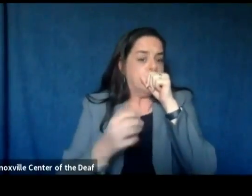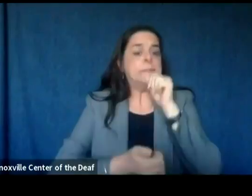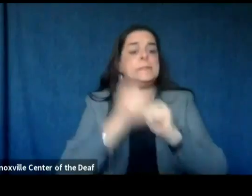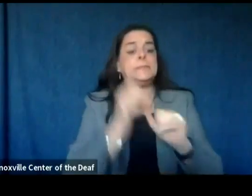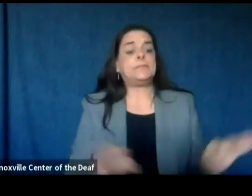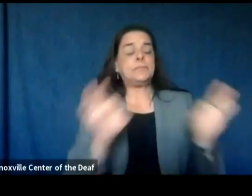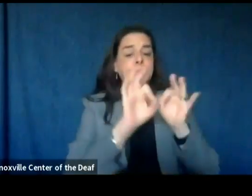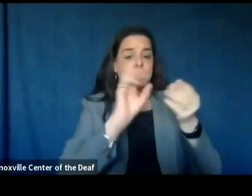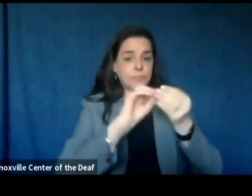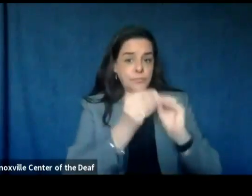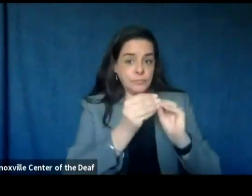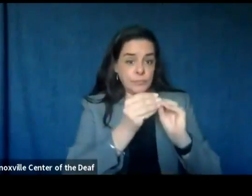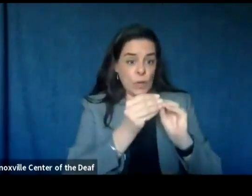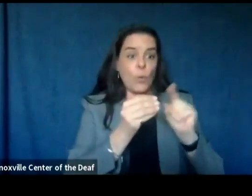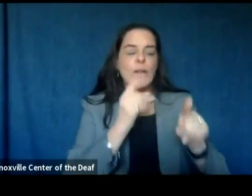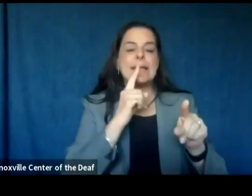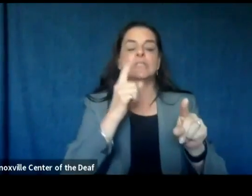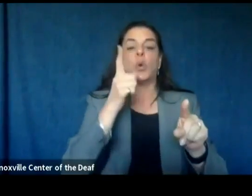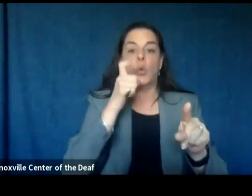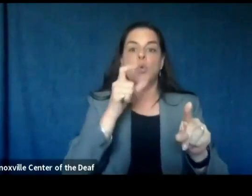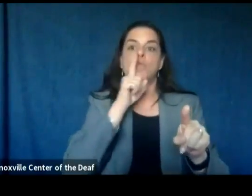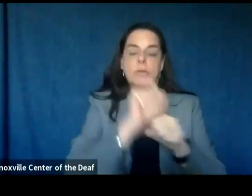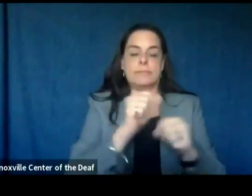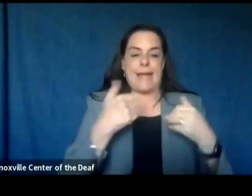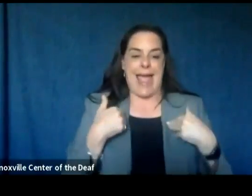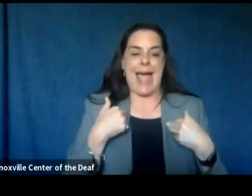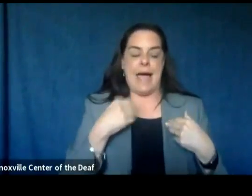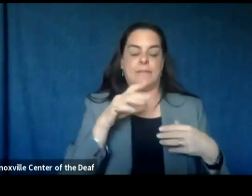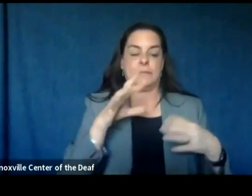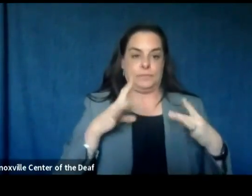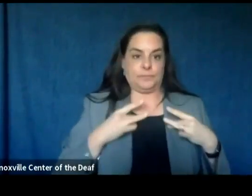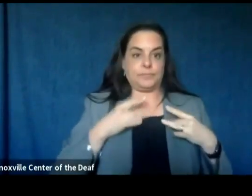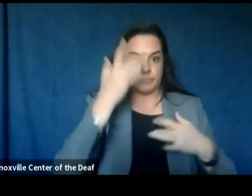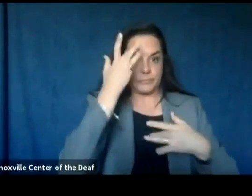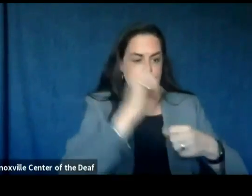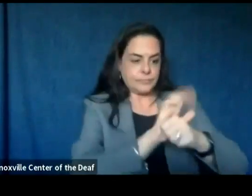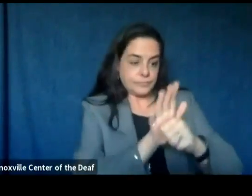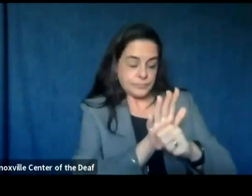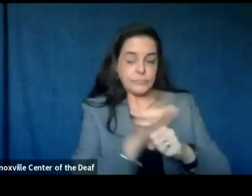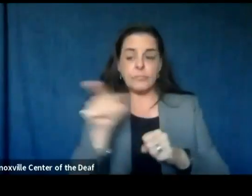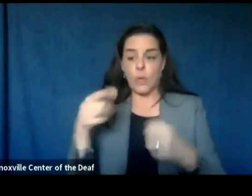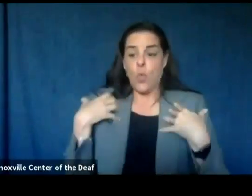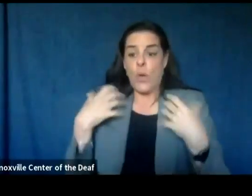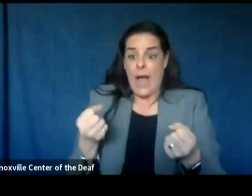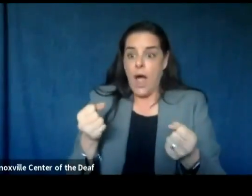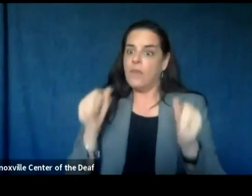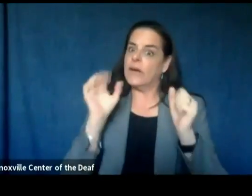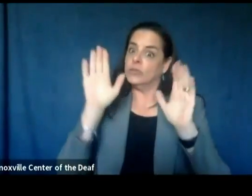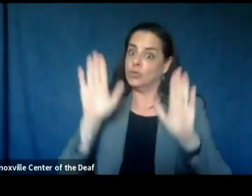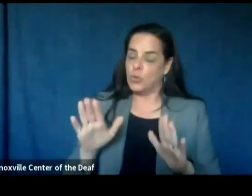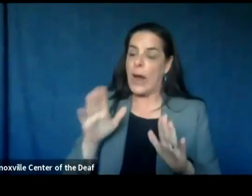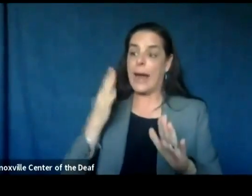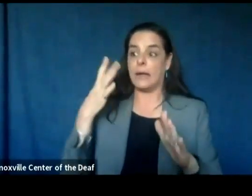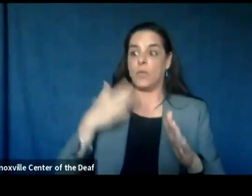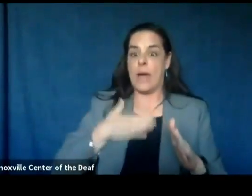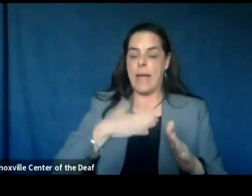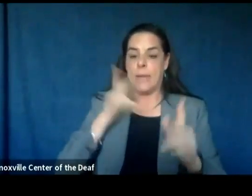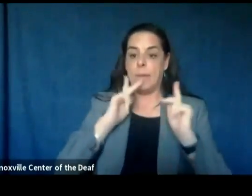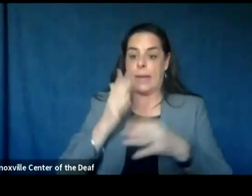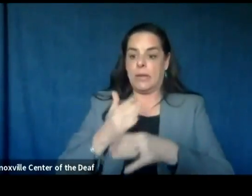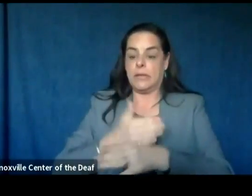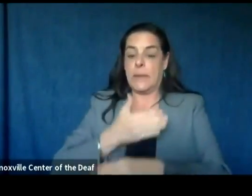at is the number of positive cases recoveries are really encouraging we're really thrilled that people are getting better um but for us